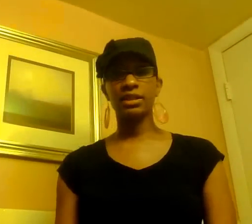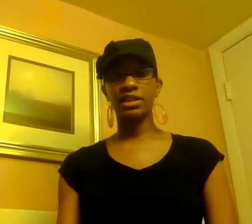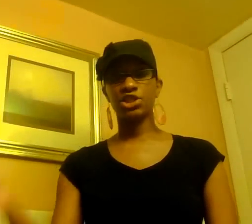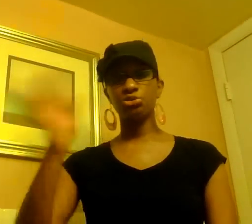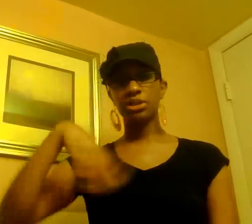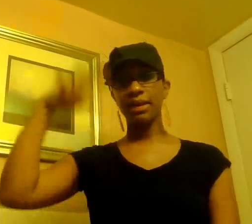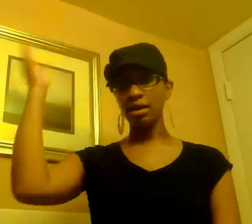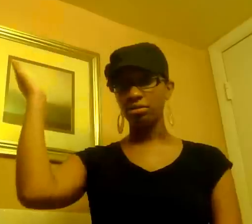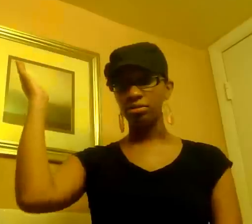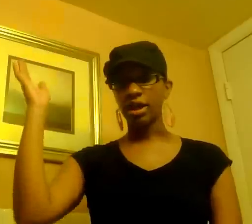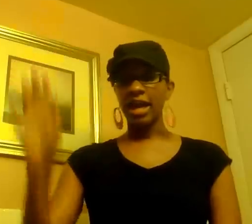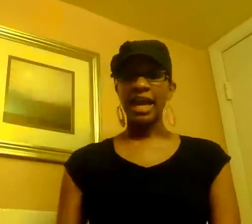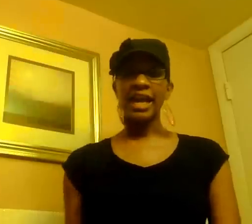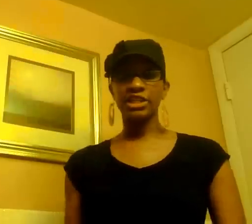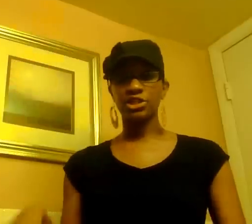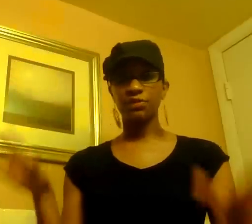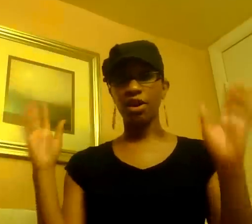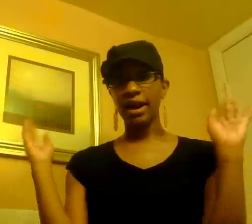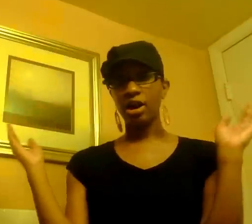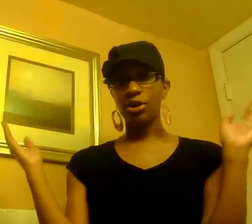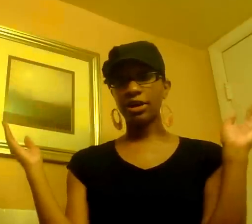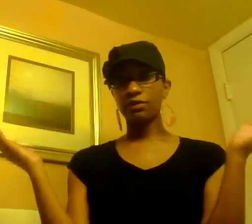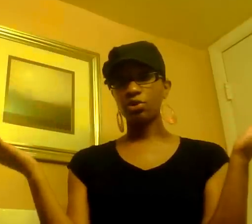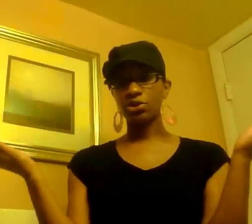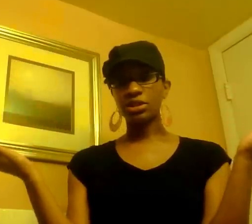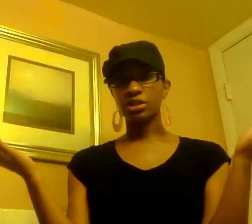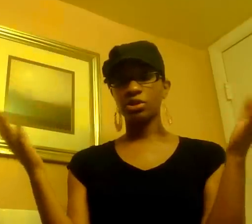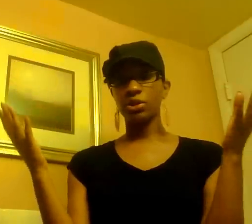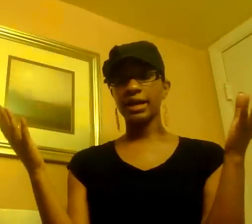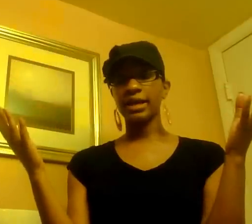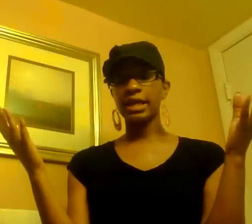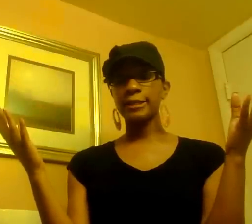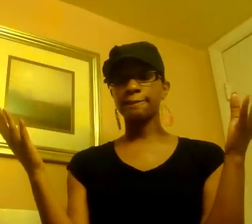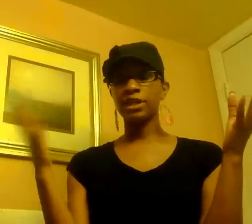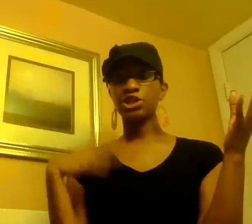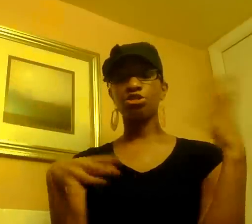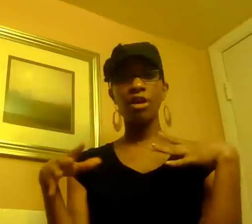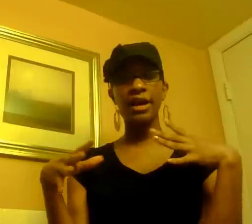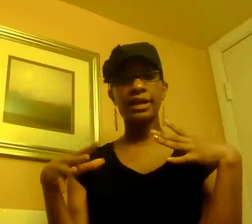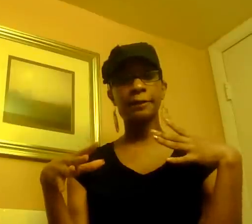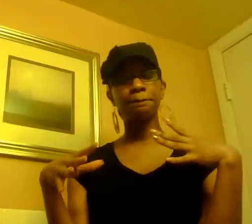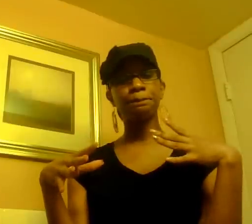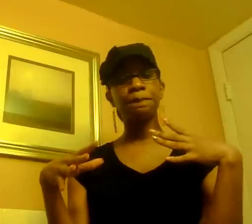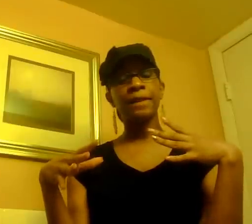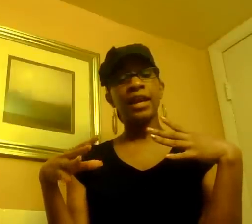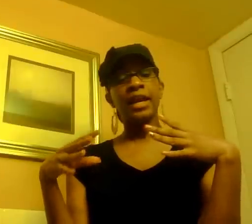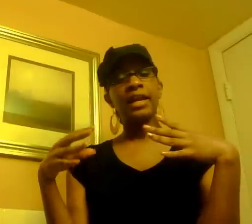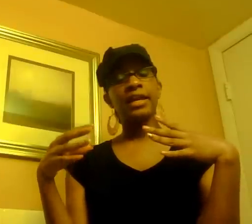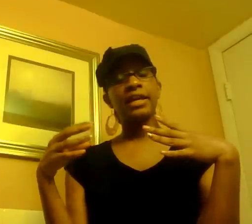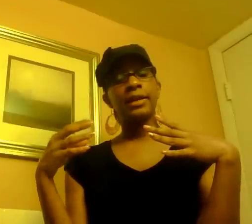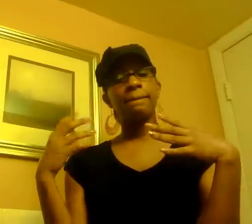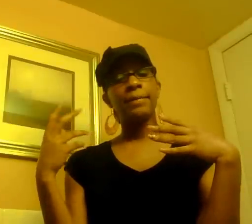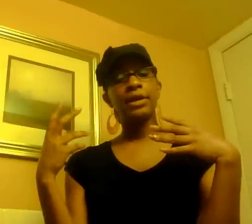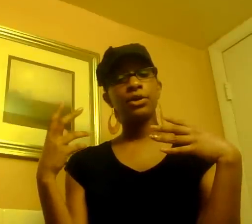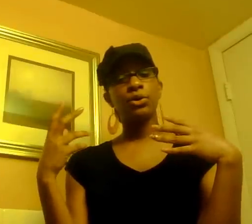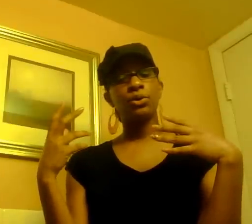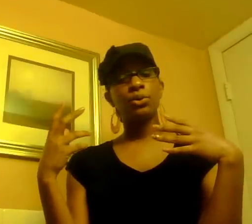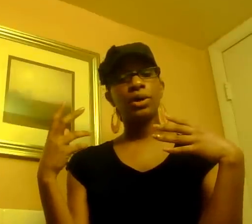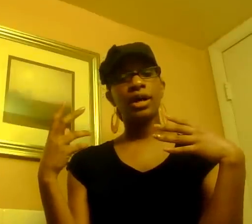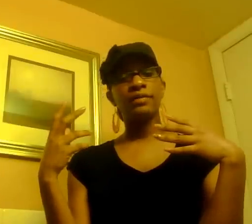it shoots him out and just far out and of course you know i guess he's crying and in the middle of